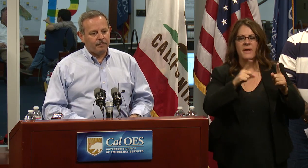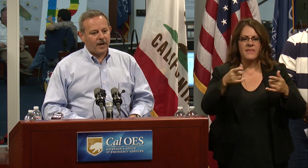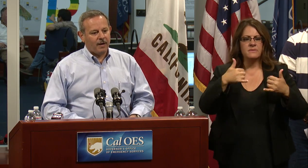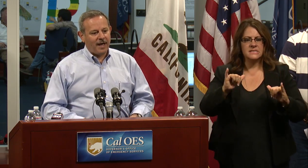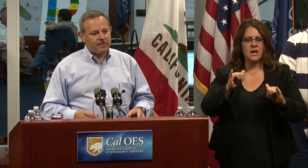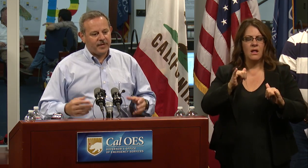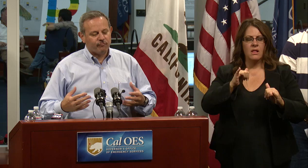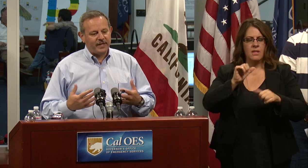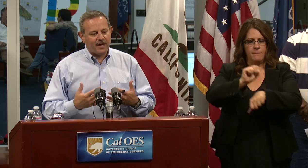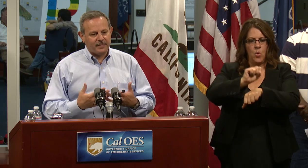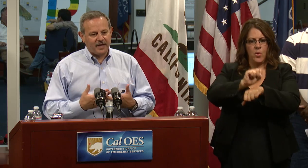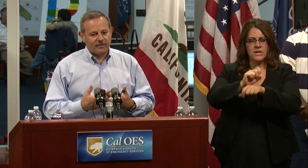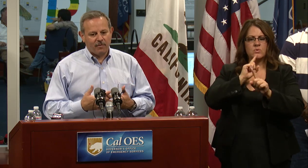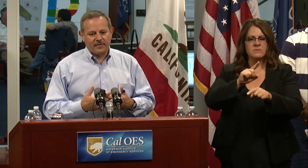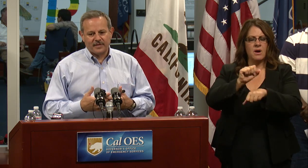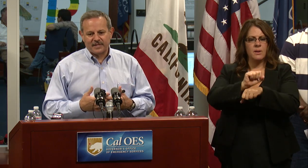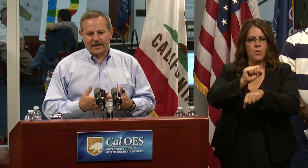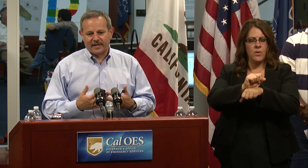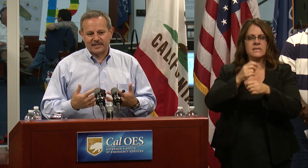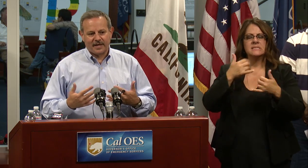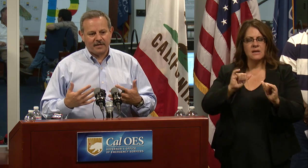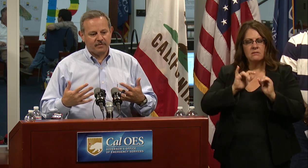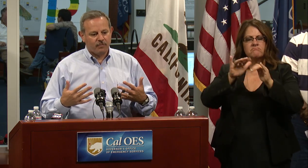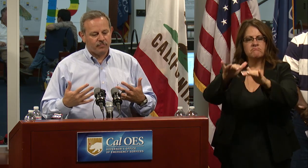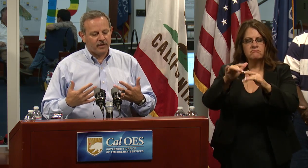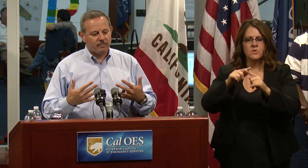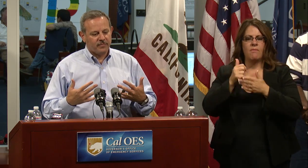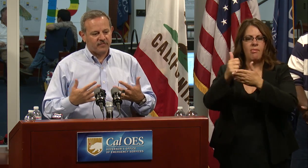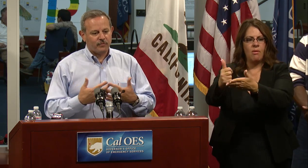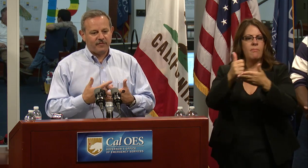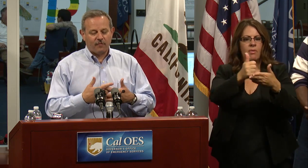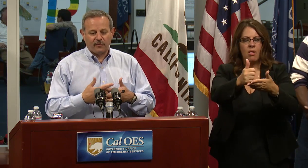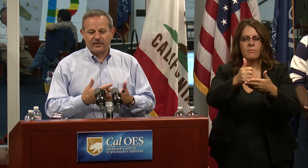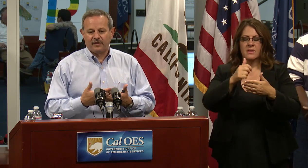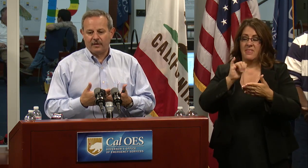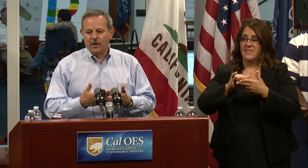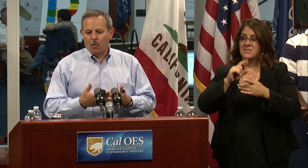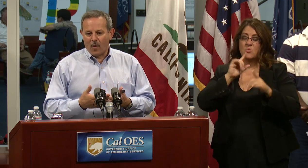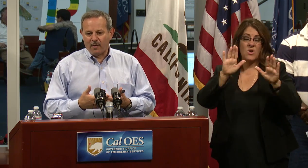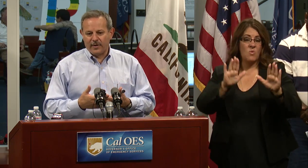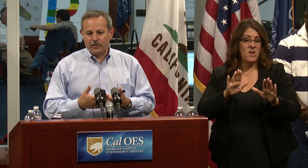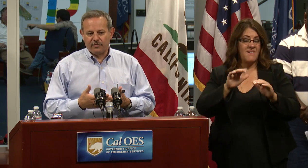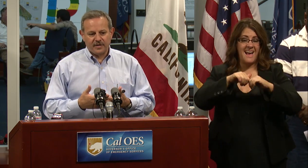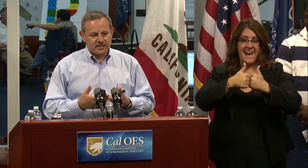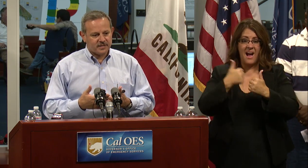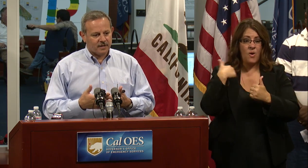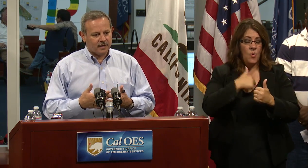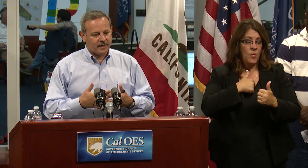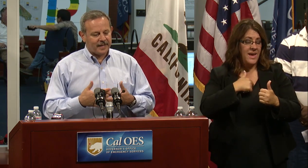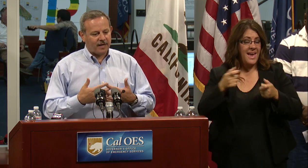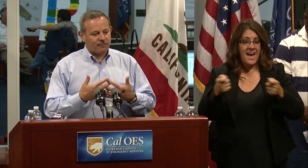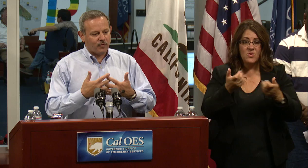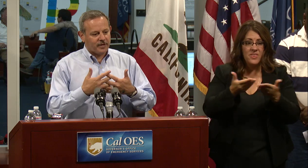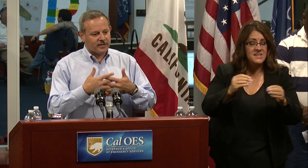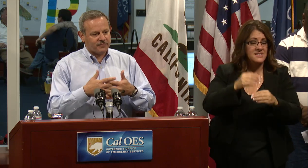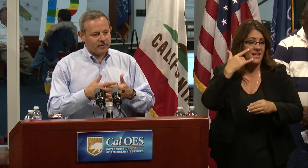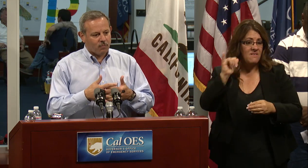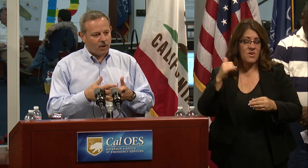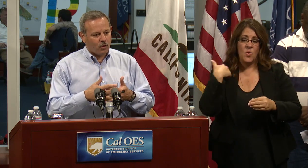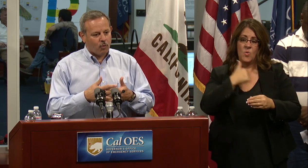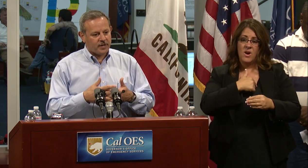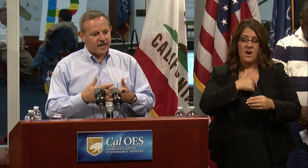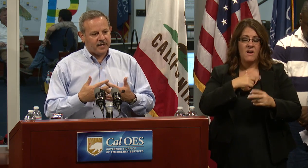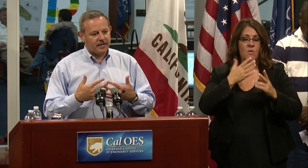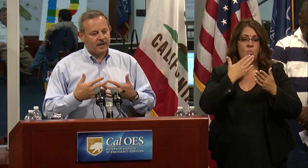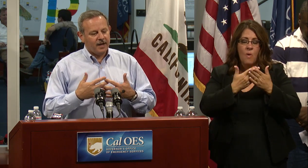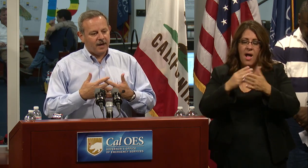um, everybody's really come together on this. And I got to say the, this really falls into the way we do things, uh, in California. It's very